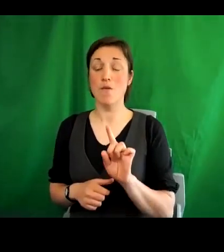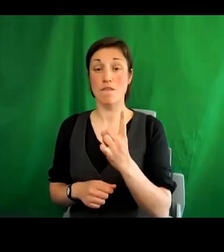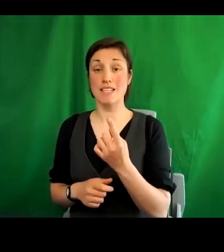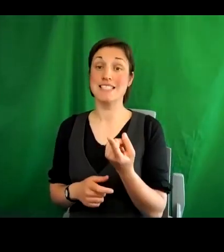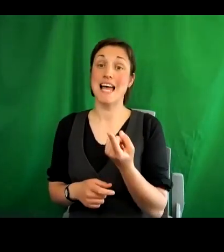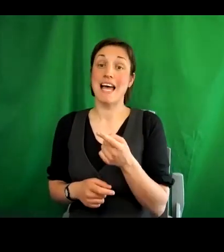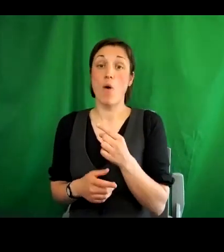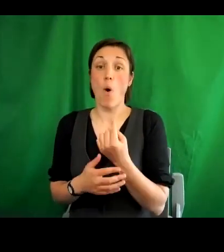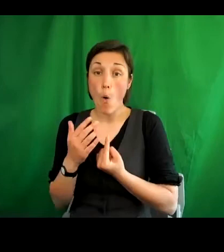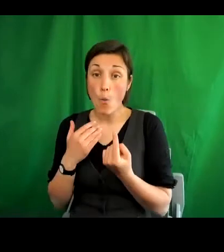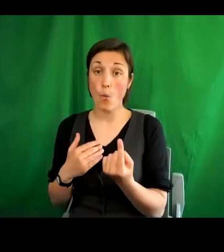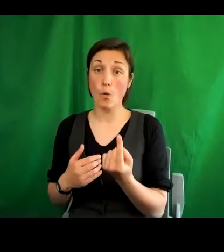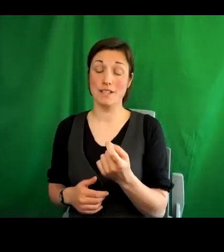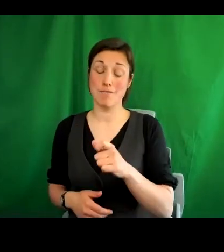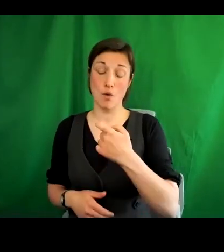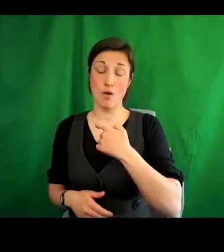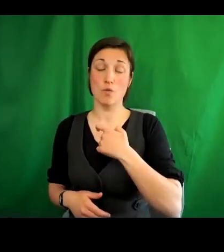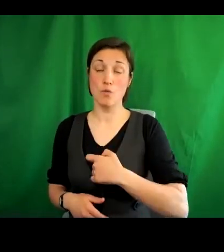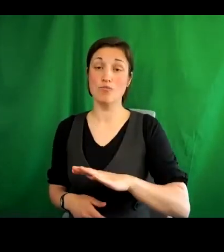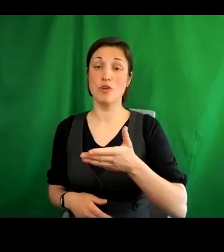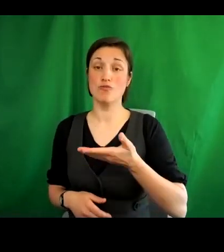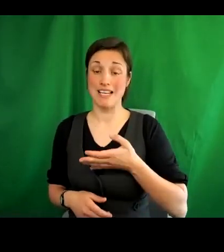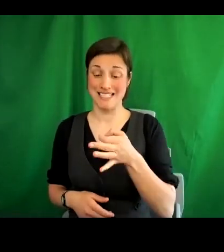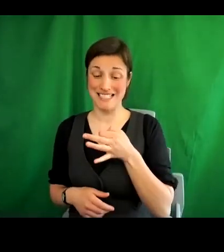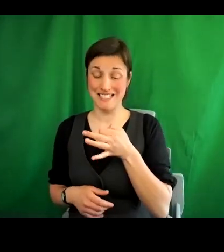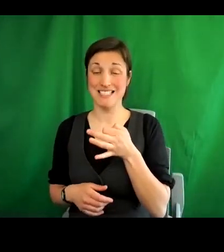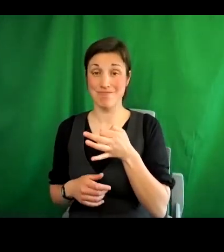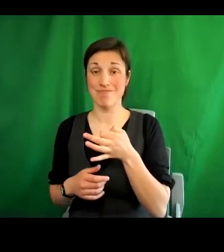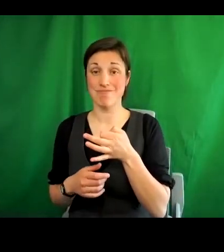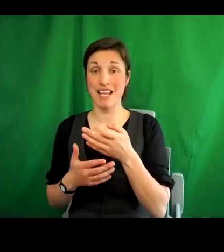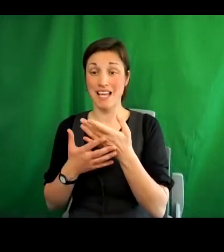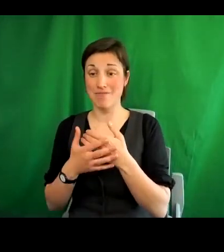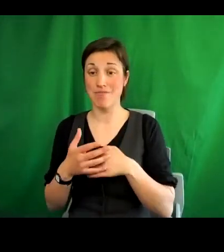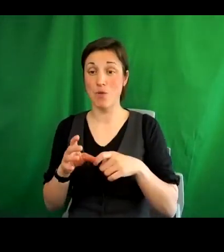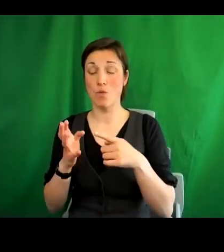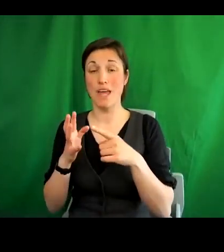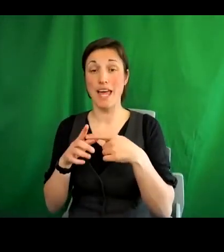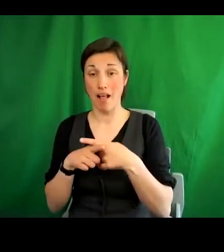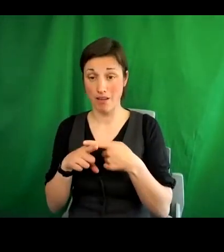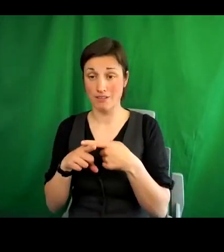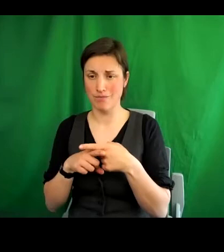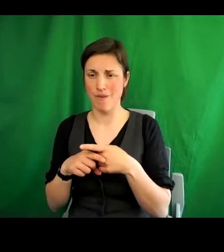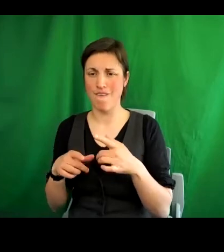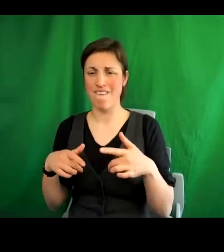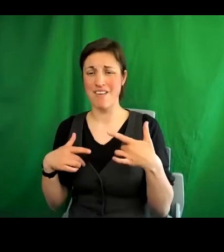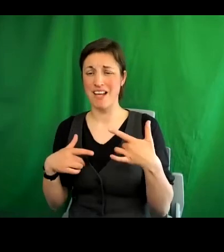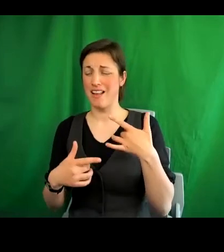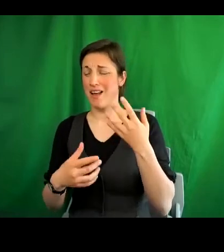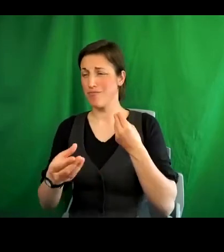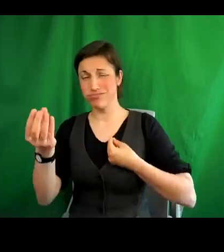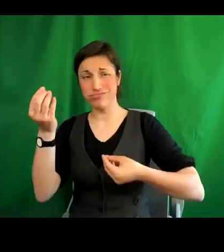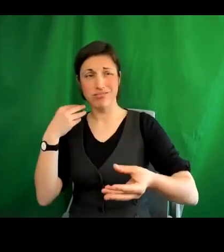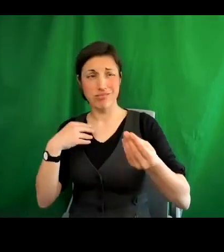we sometimes feel somewhat lonely and besieged by political developments. So it's been